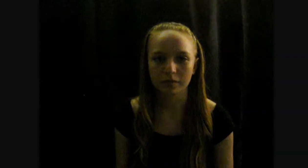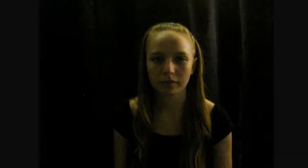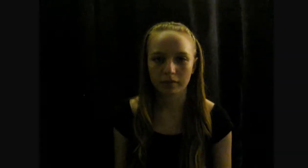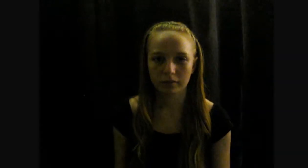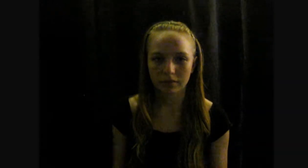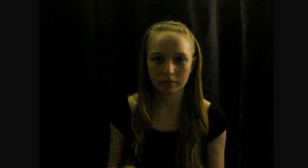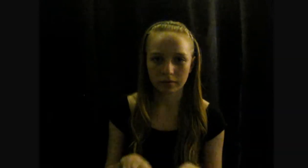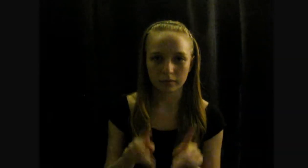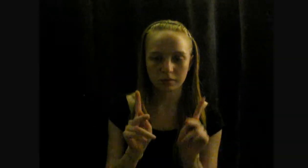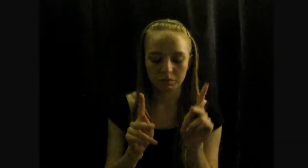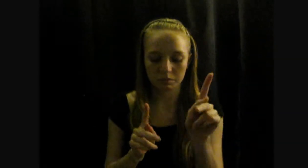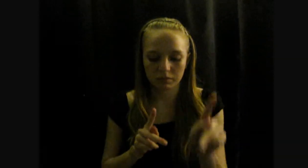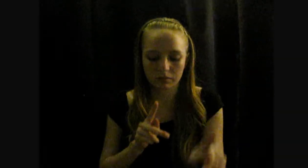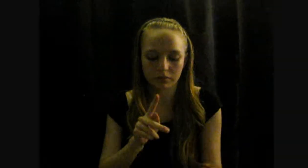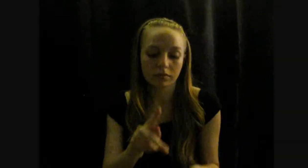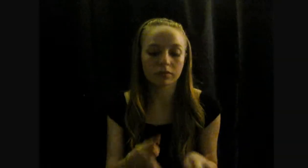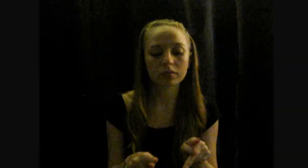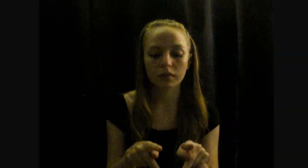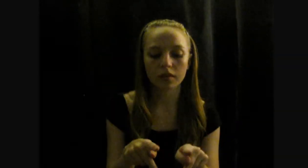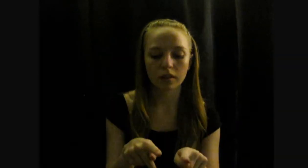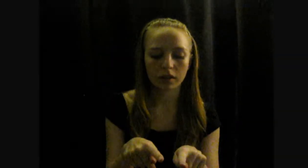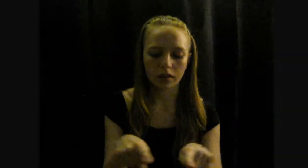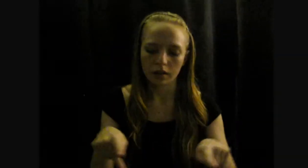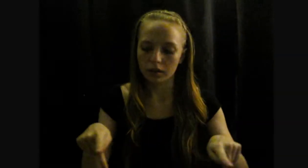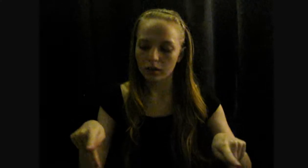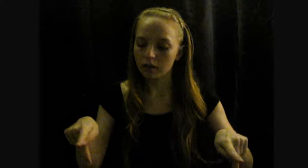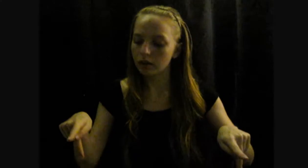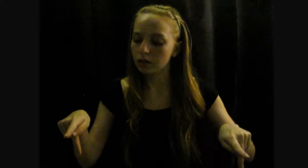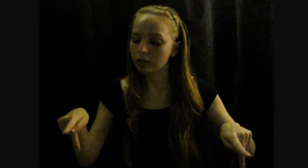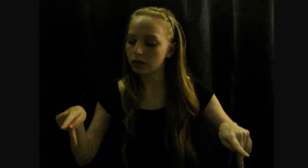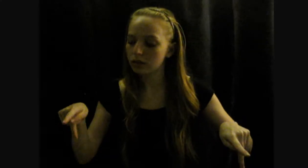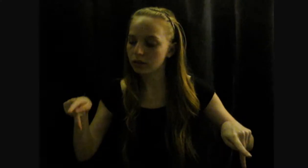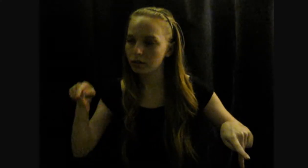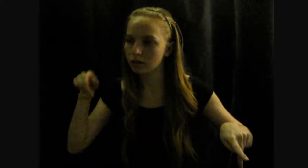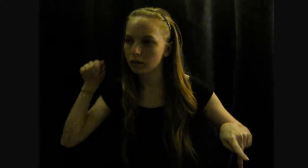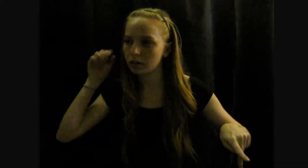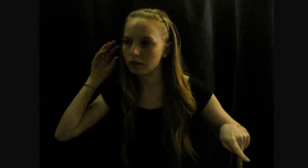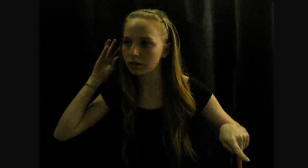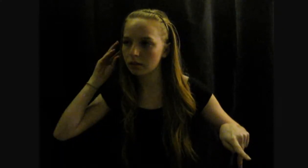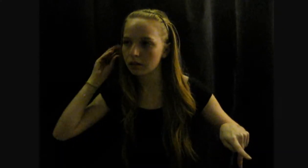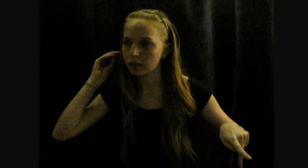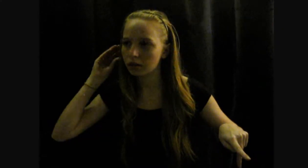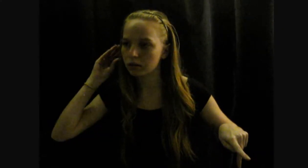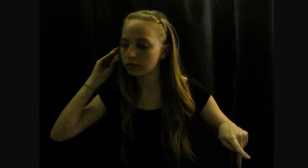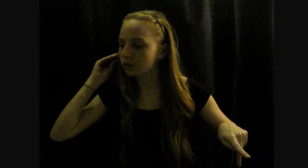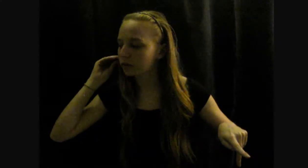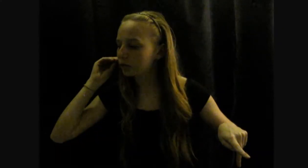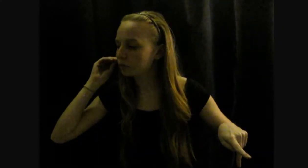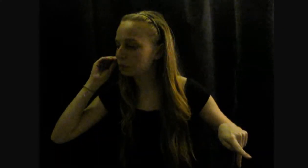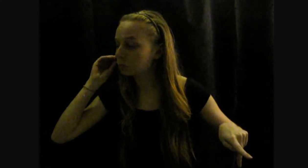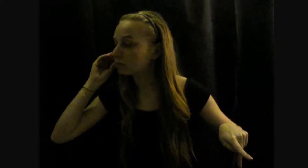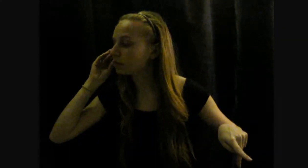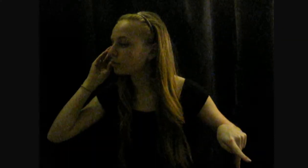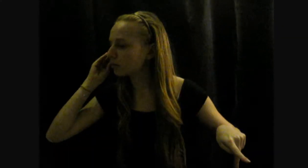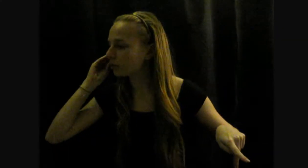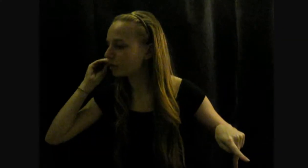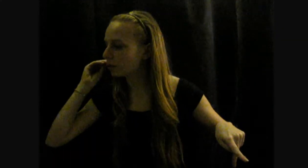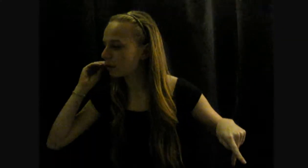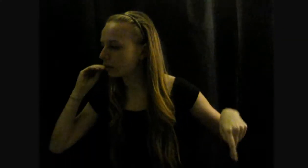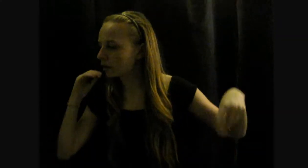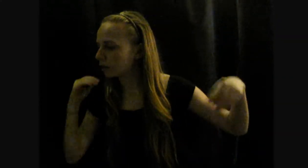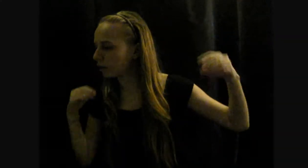Blunder hair, flat chest, TV says, bigger is better.